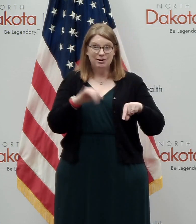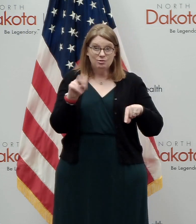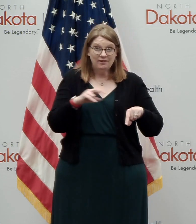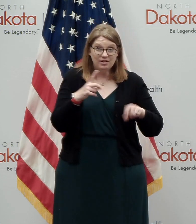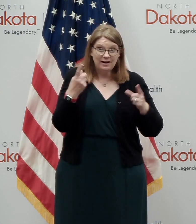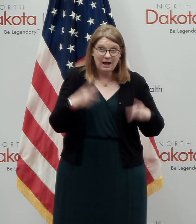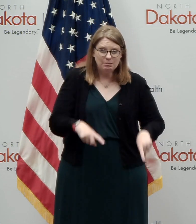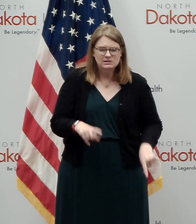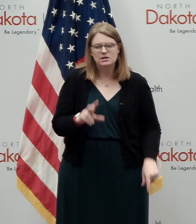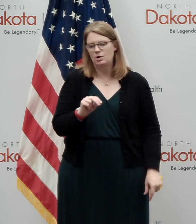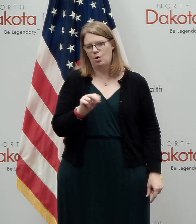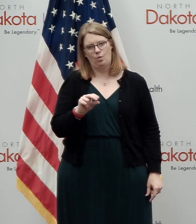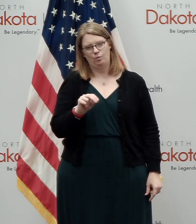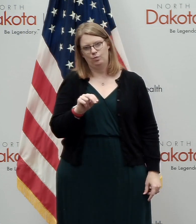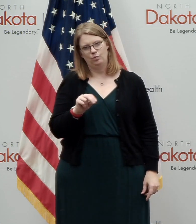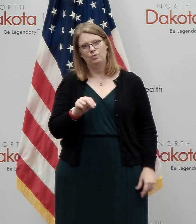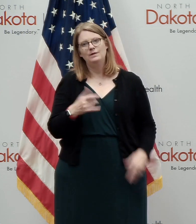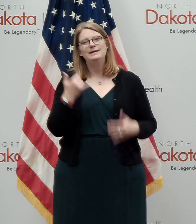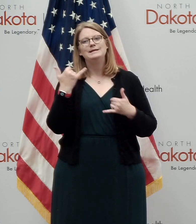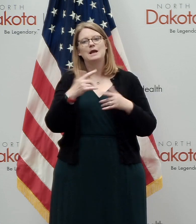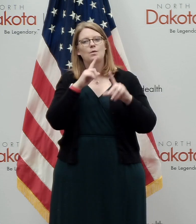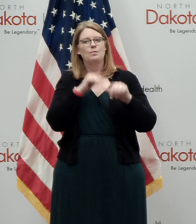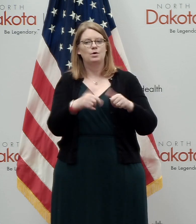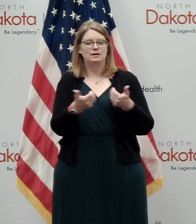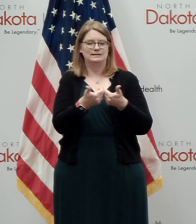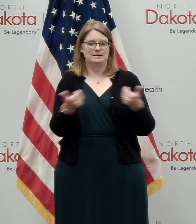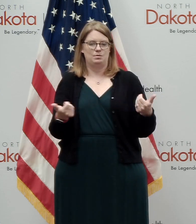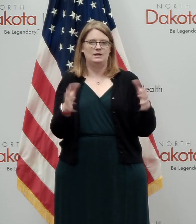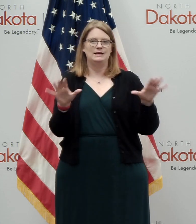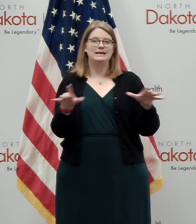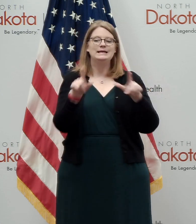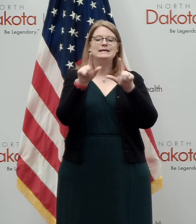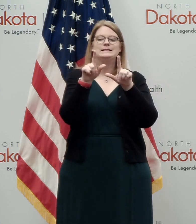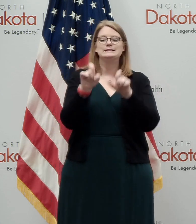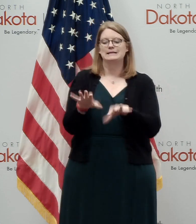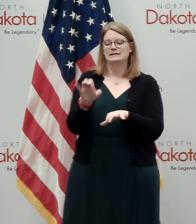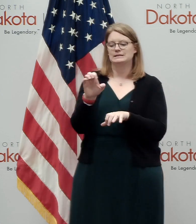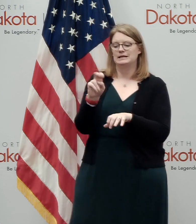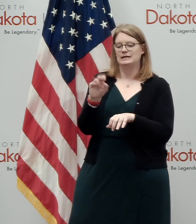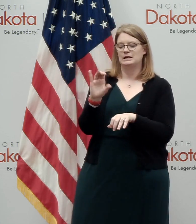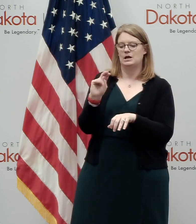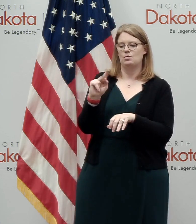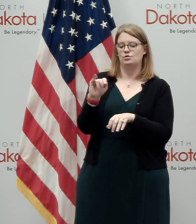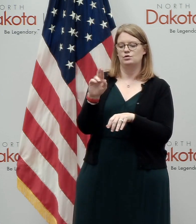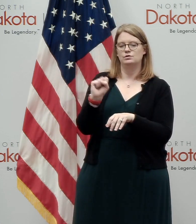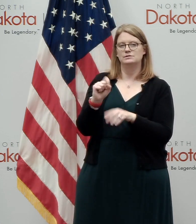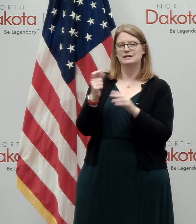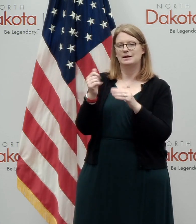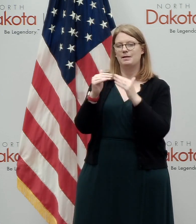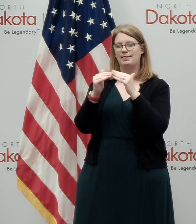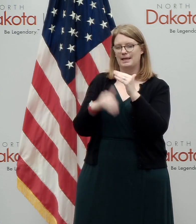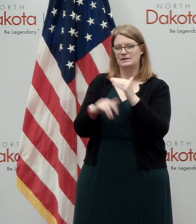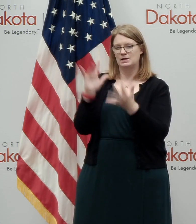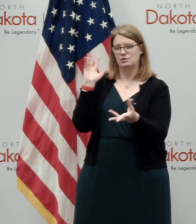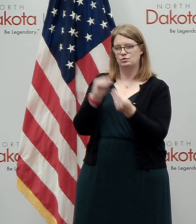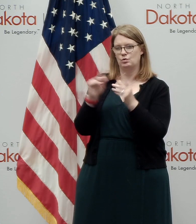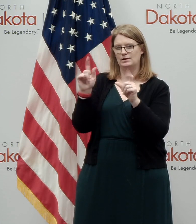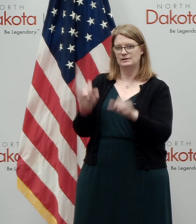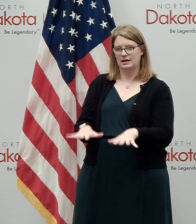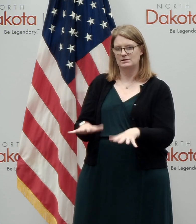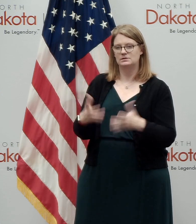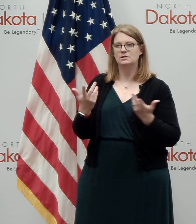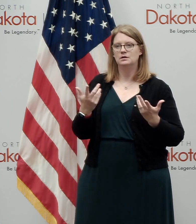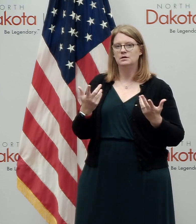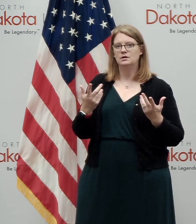Dakota, but we are now reporting separately what's called test encounters, which is slightly less than the, the total test. But running the positivity